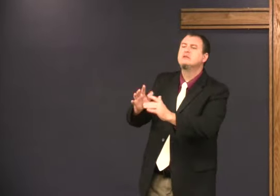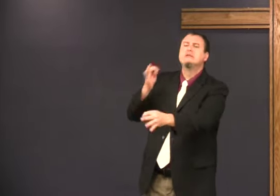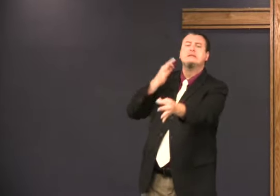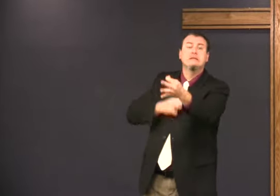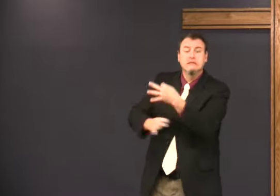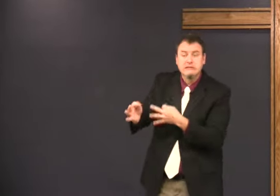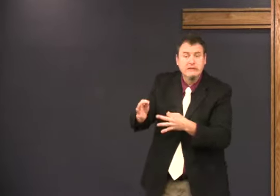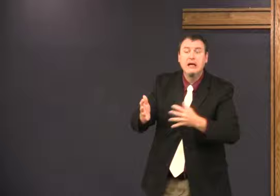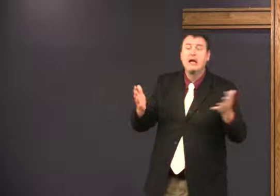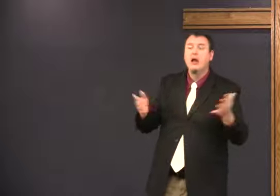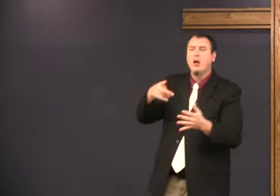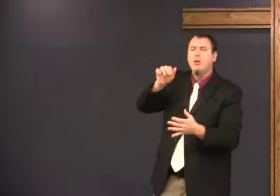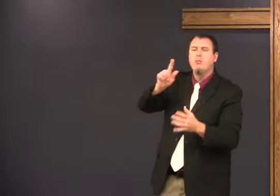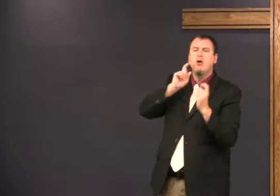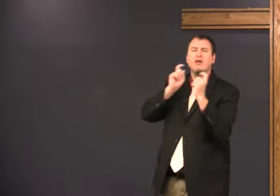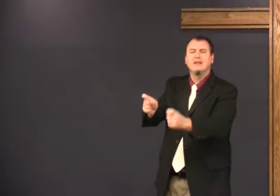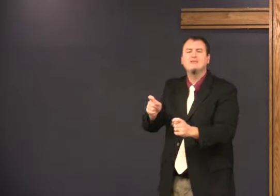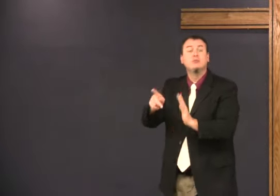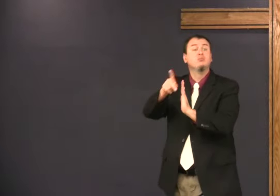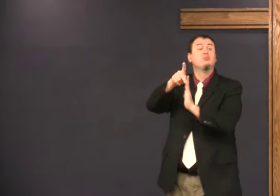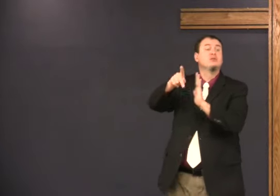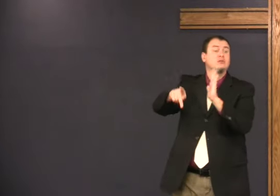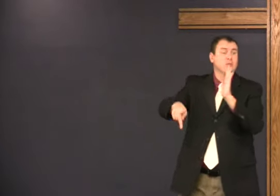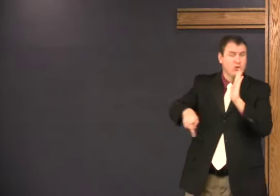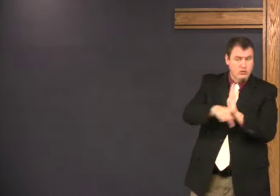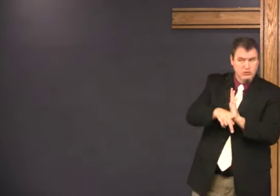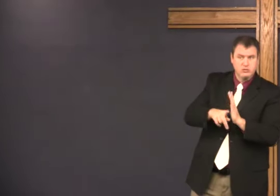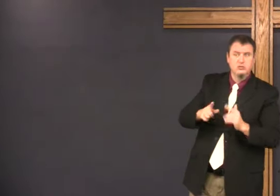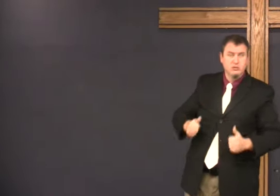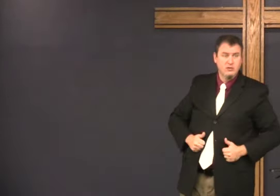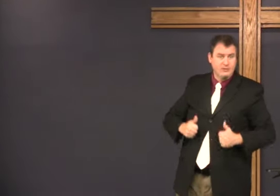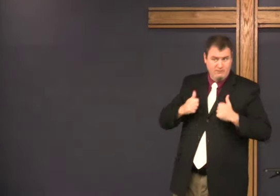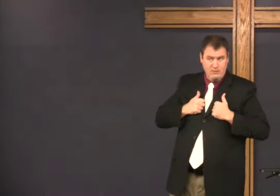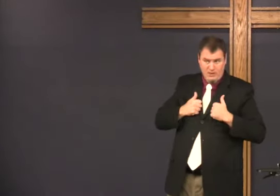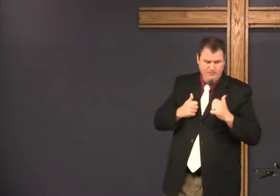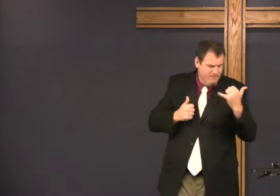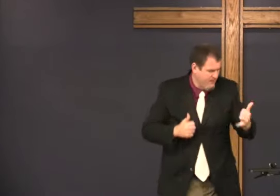list of rules. Instead, Paul is going to do the principles of life.